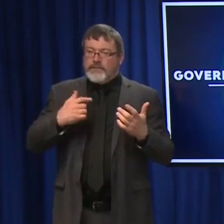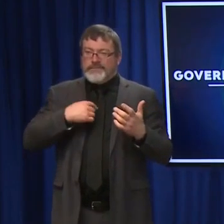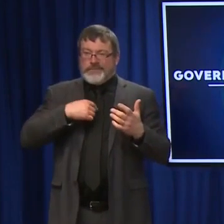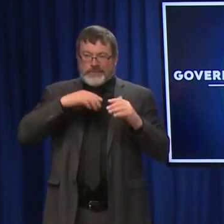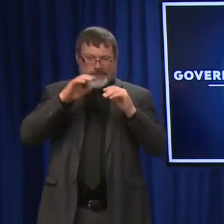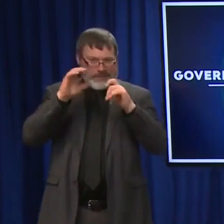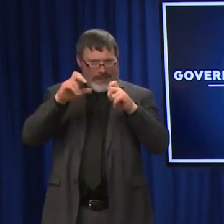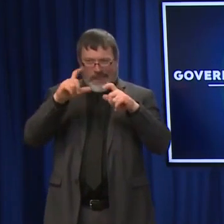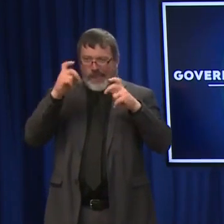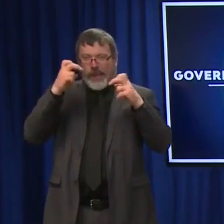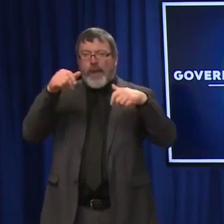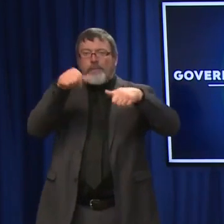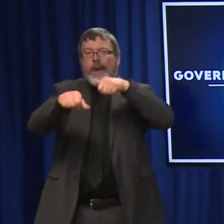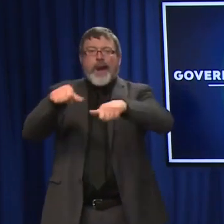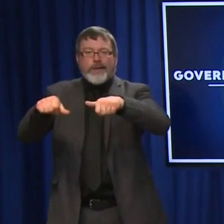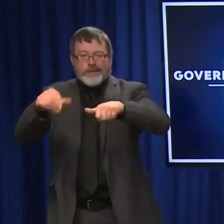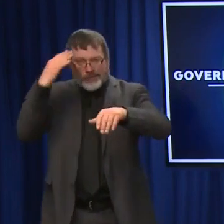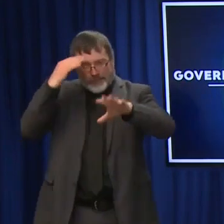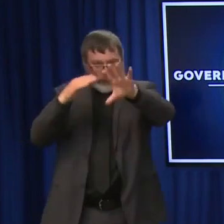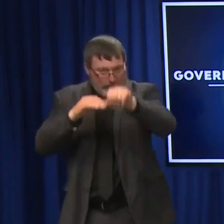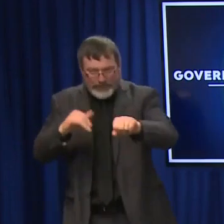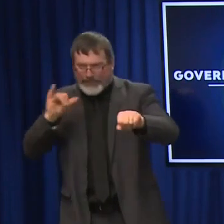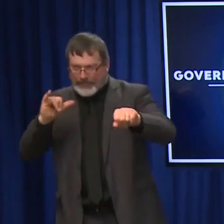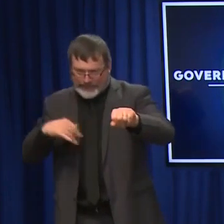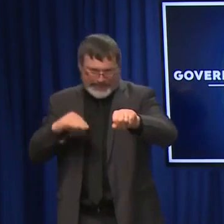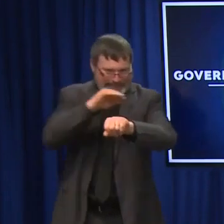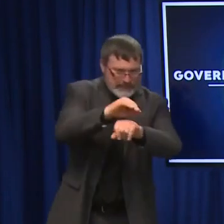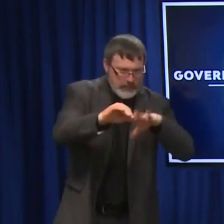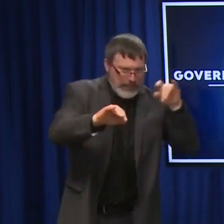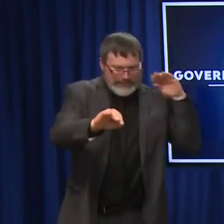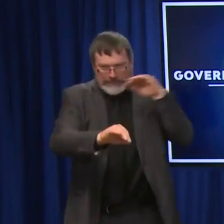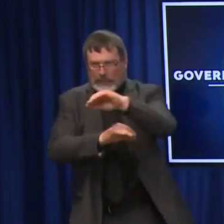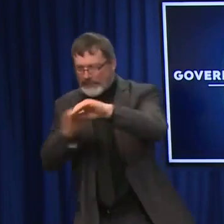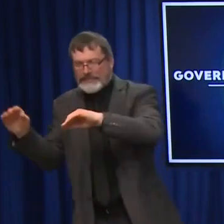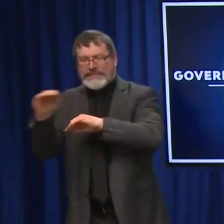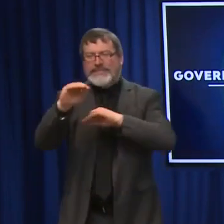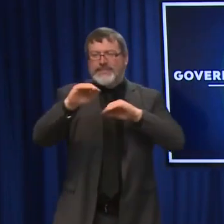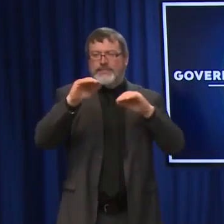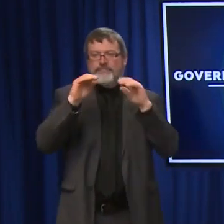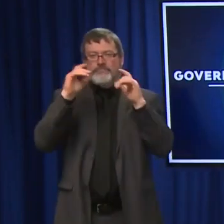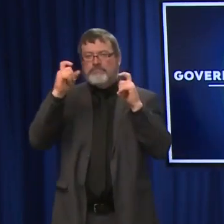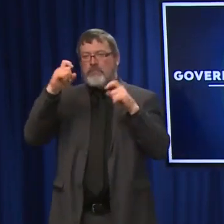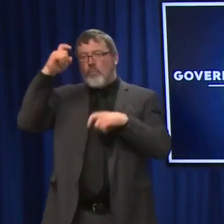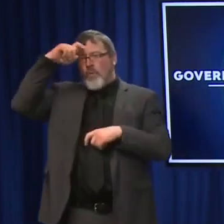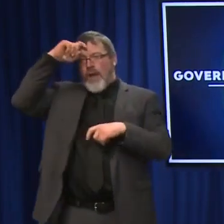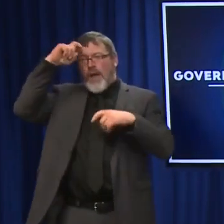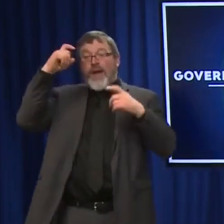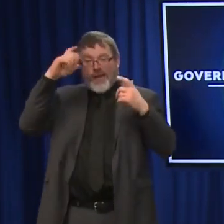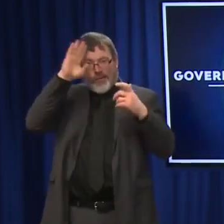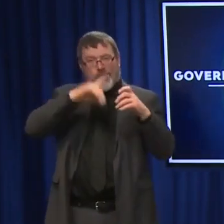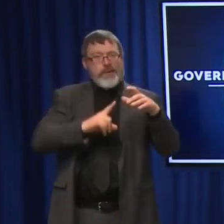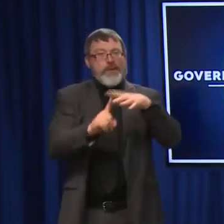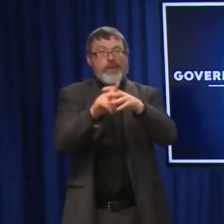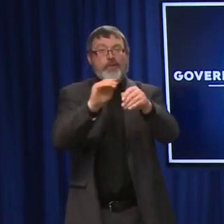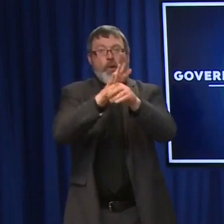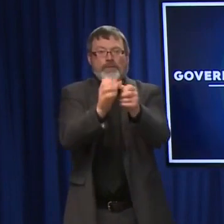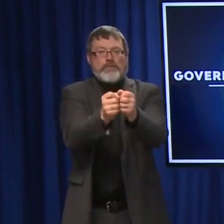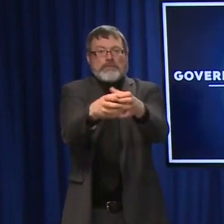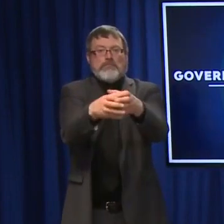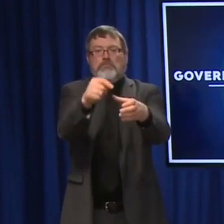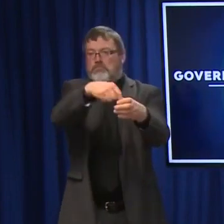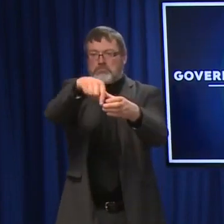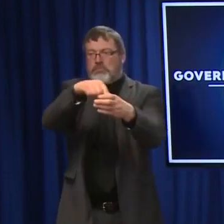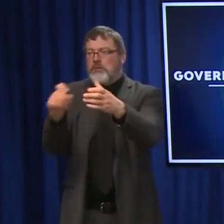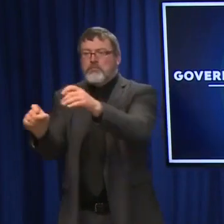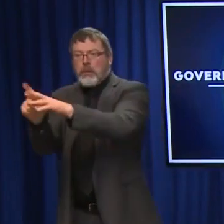talks about, all these different pieces that can really help mitigate the spread and keep kids in. Again, you see clusters here and there, two or three kids out in that classroom, two or three kids out in that